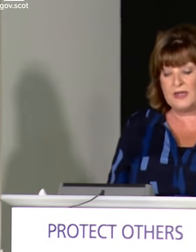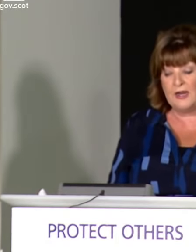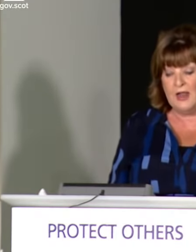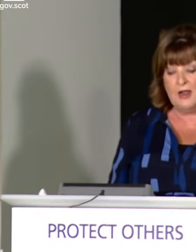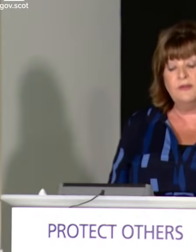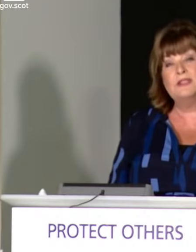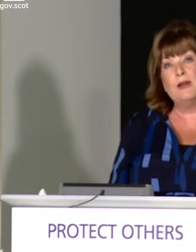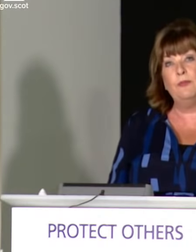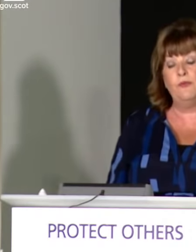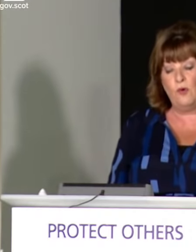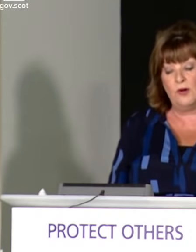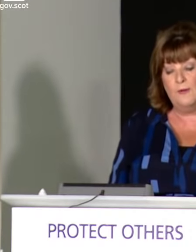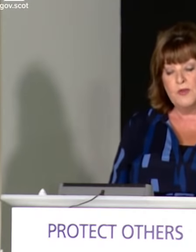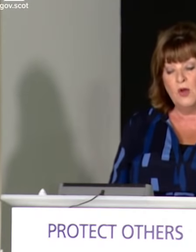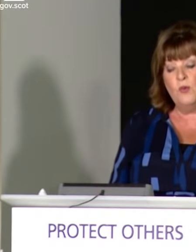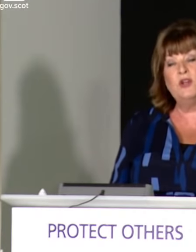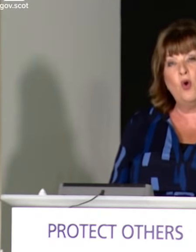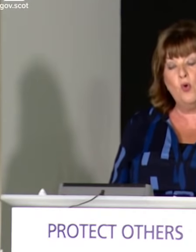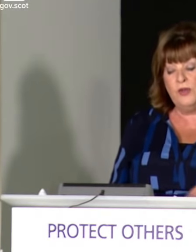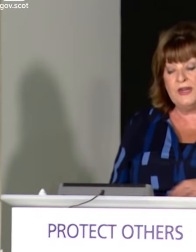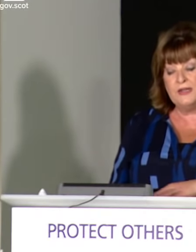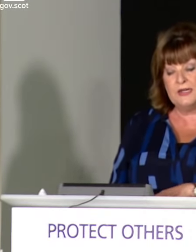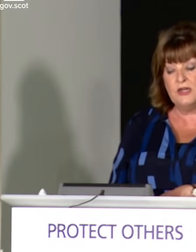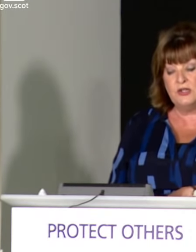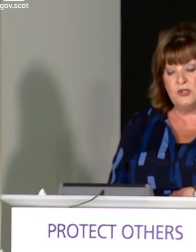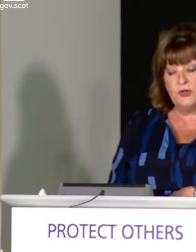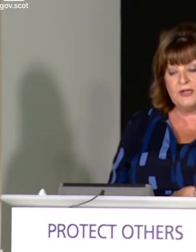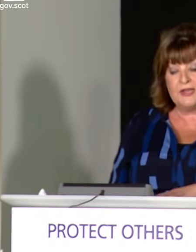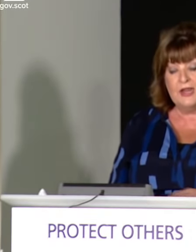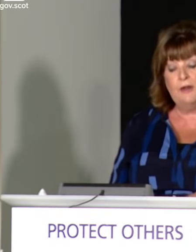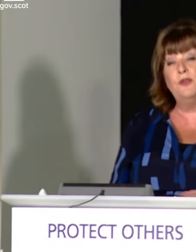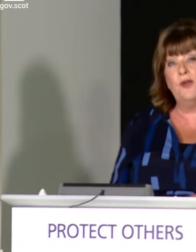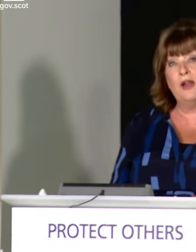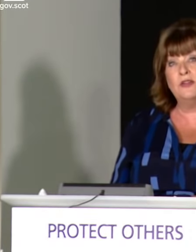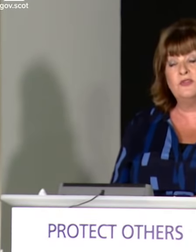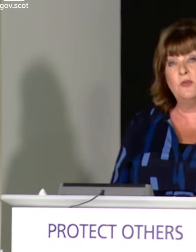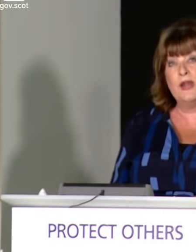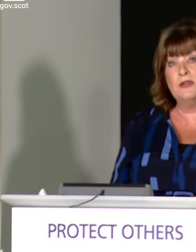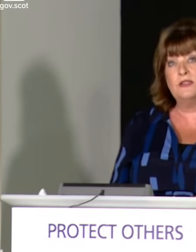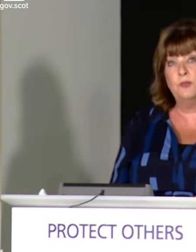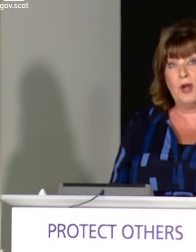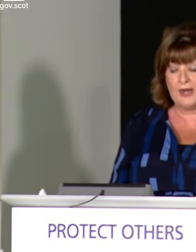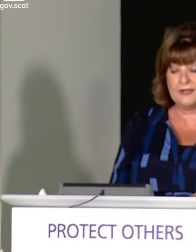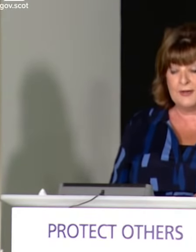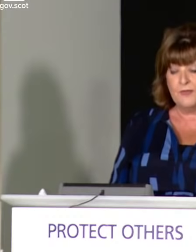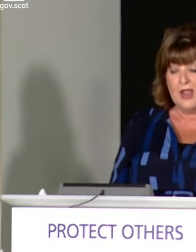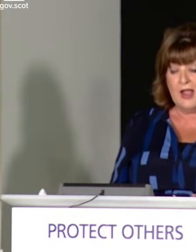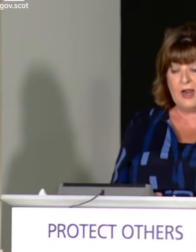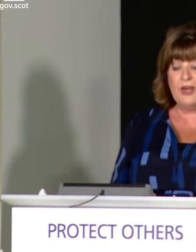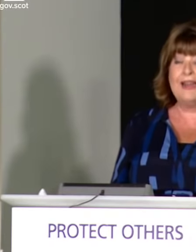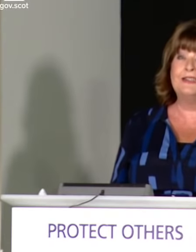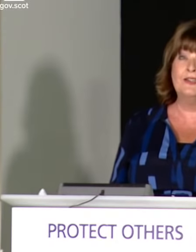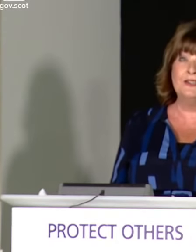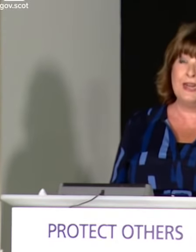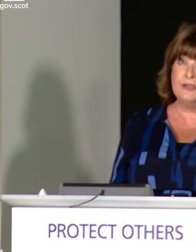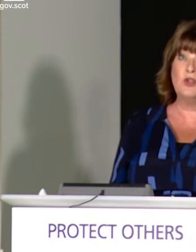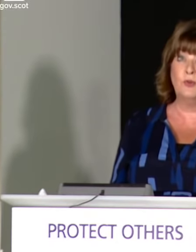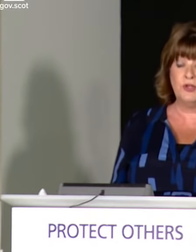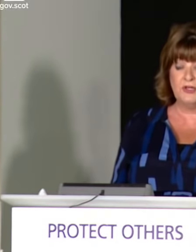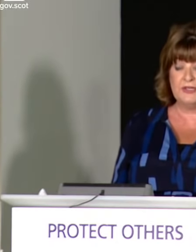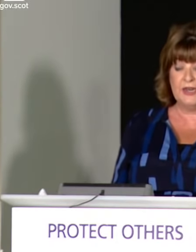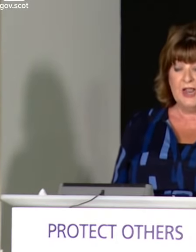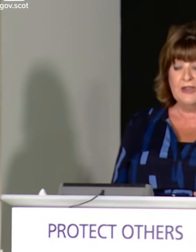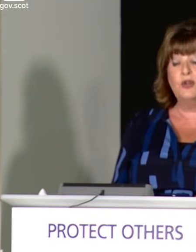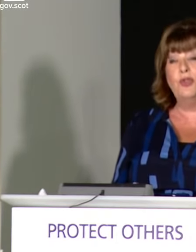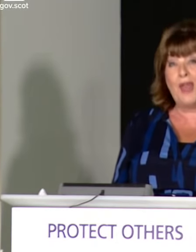recovery, but as I have said before, we can only continue to do this if the virus remains suppressed. And I would like to take